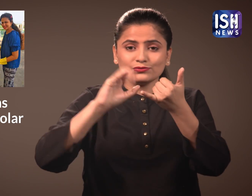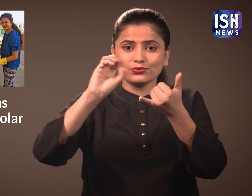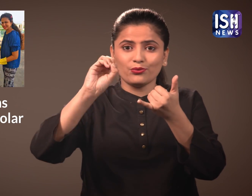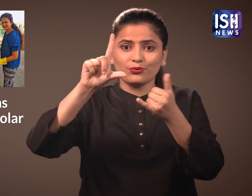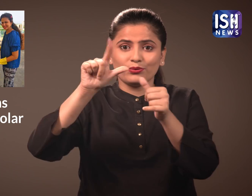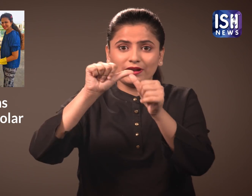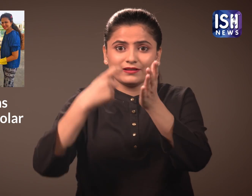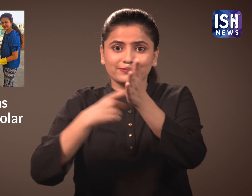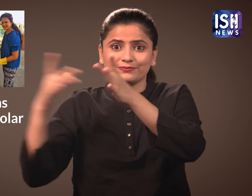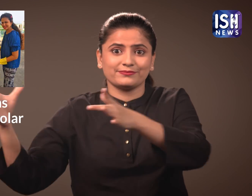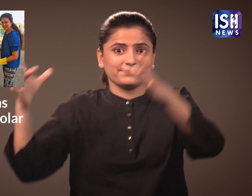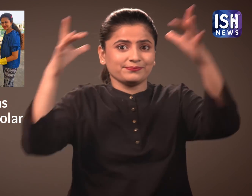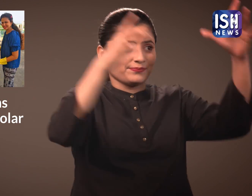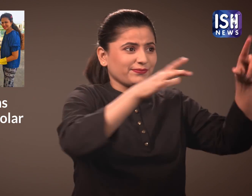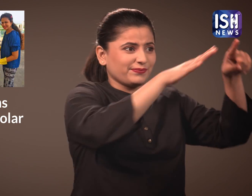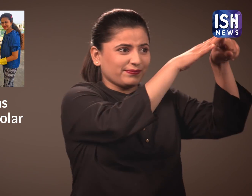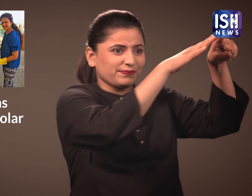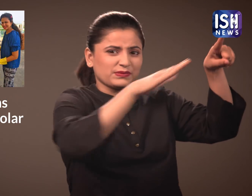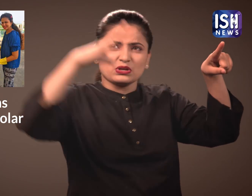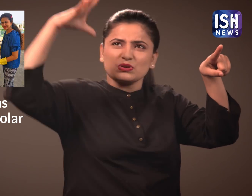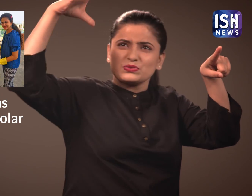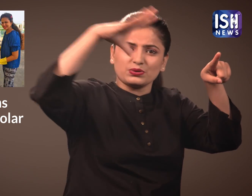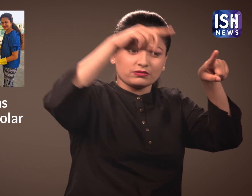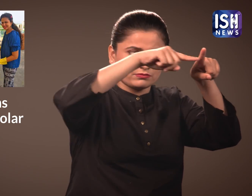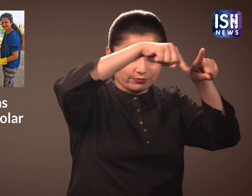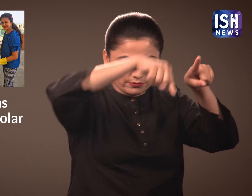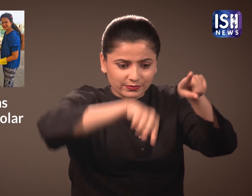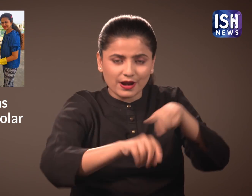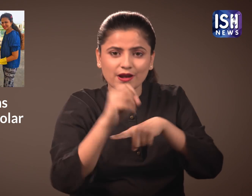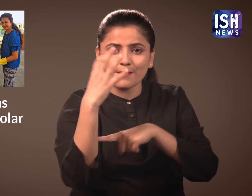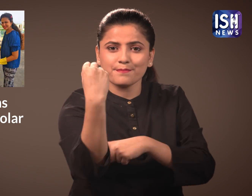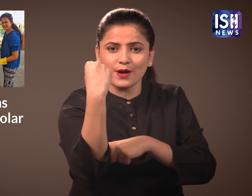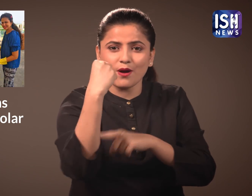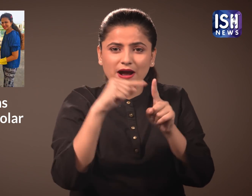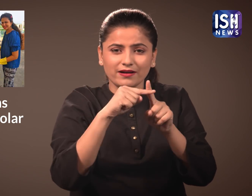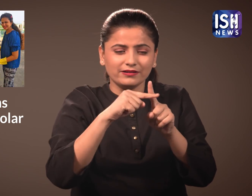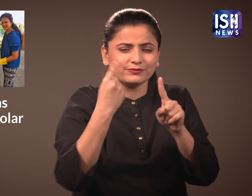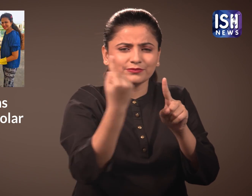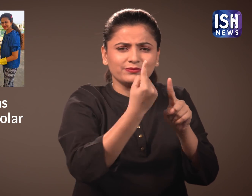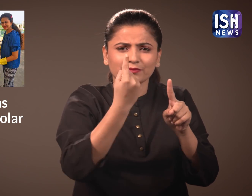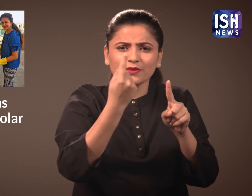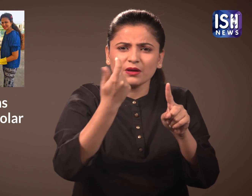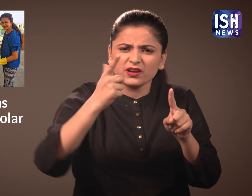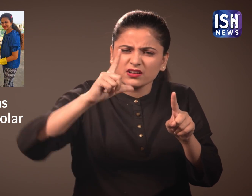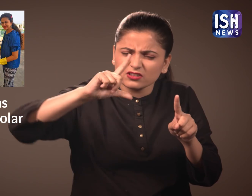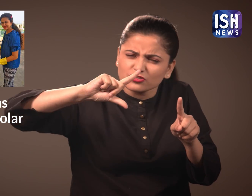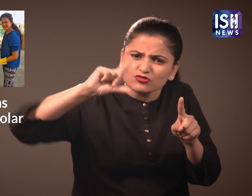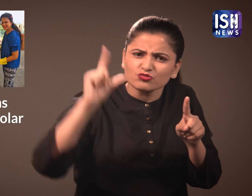After installing solar panels, the bills have dropped to just Rs 1,000 per month.